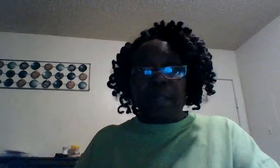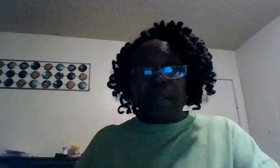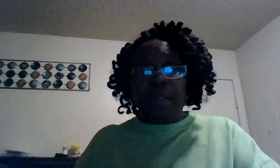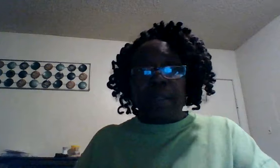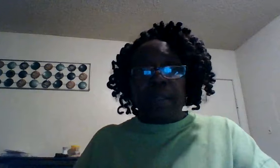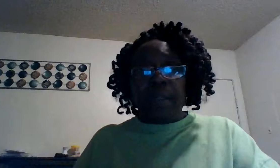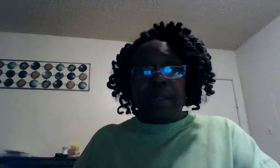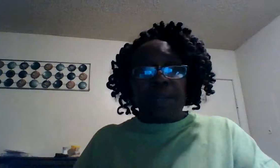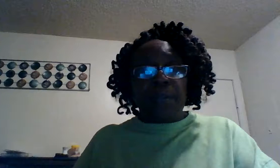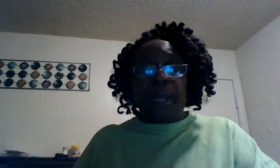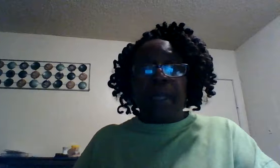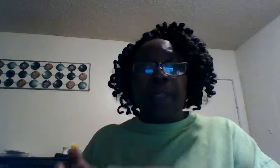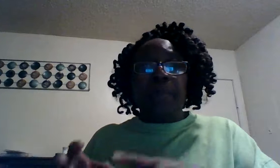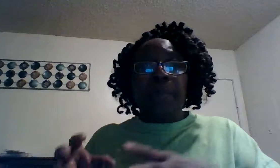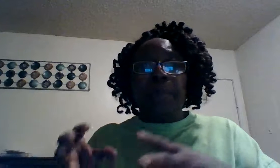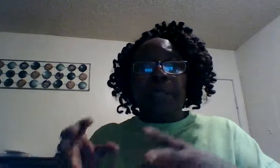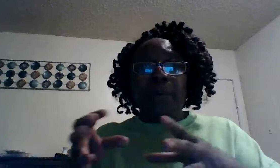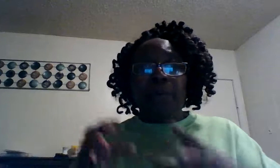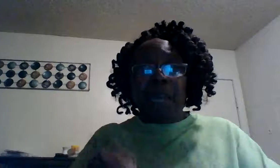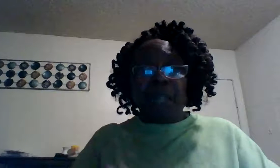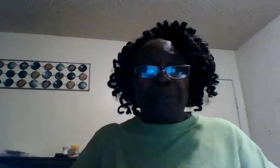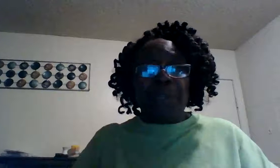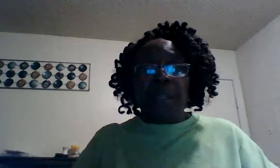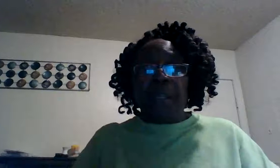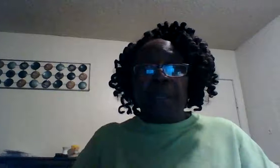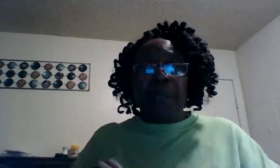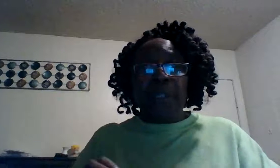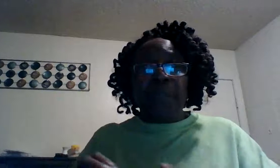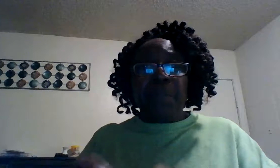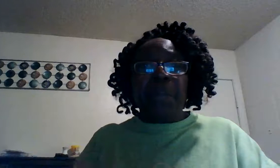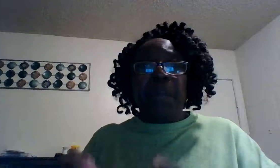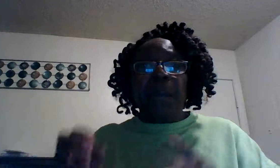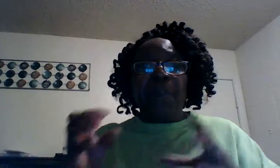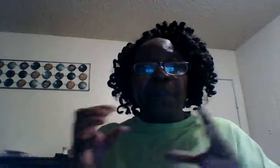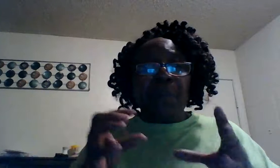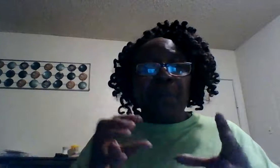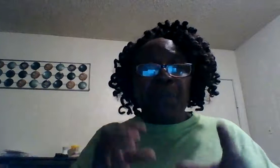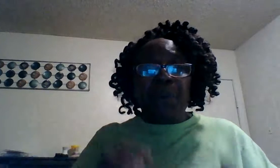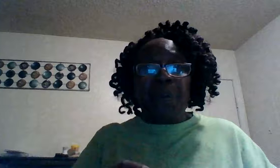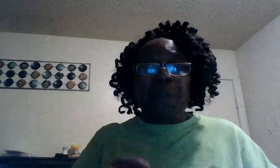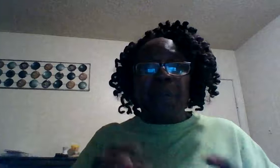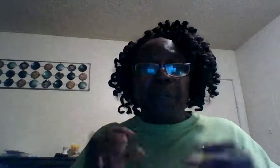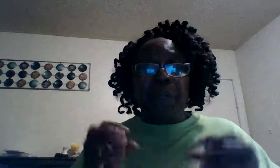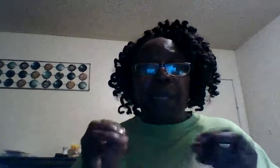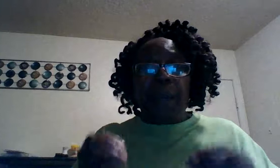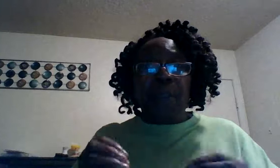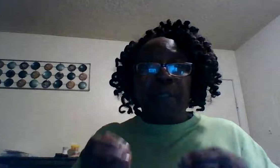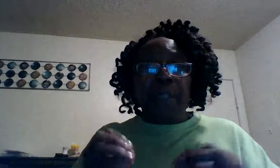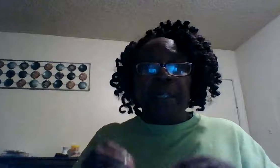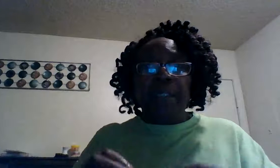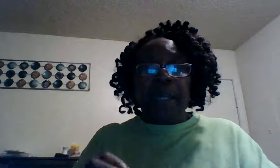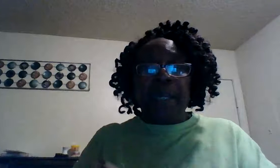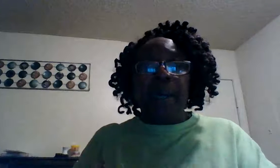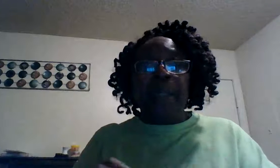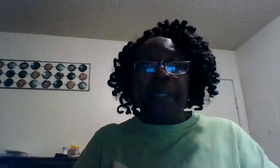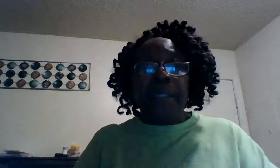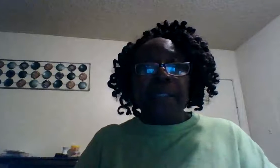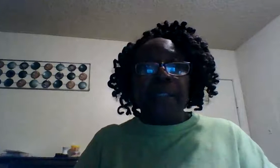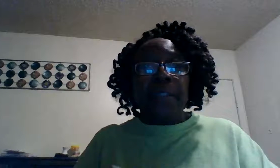i try not to depend on my strength when we depend on our strength we worry we allow the things that come against us